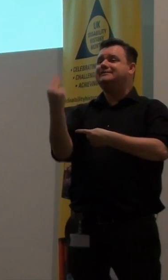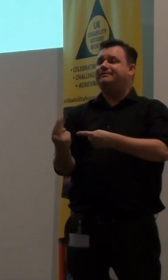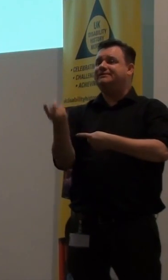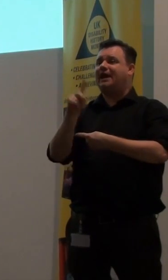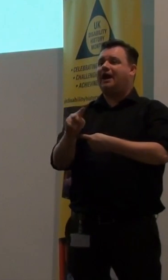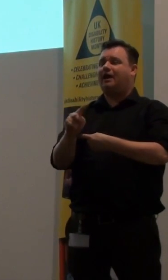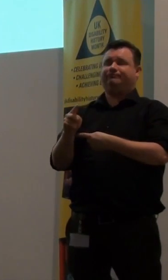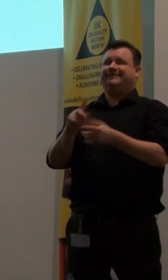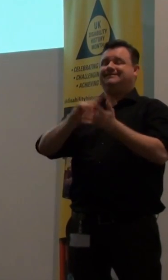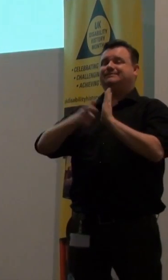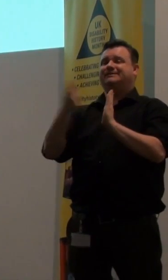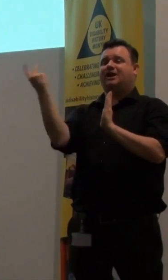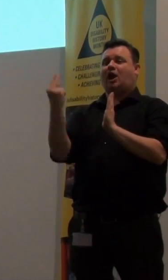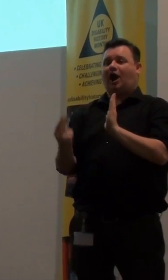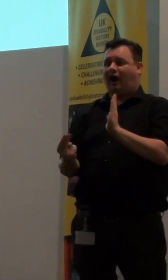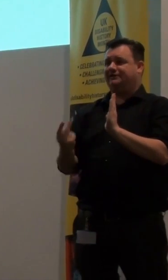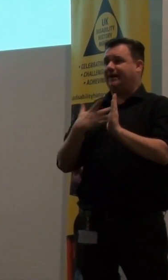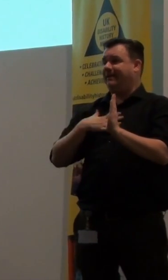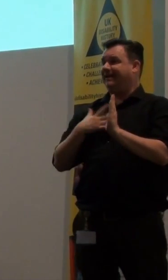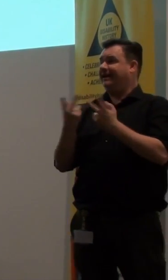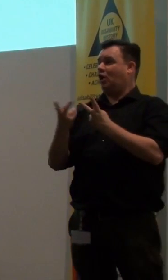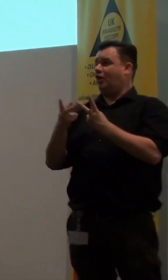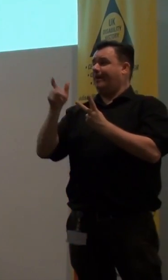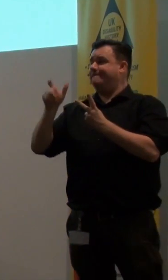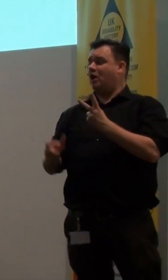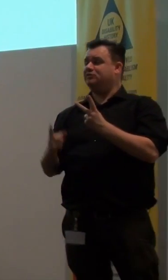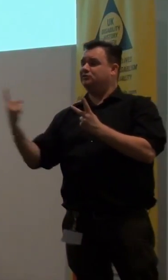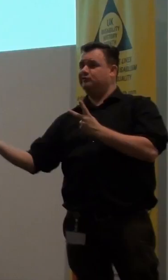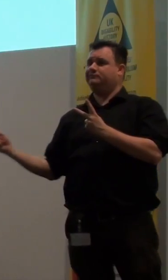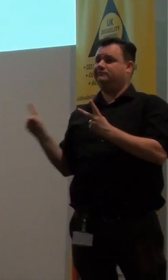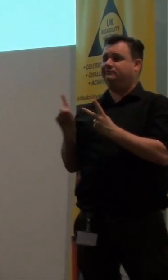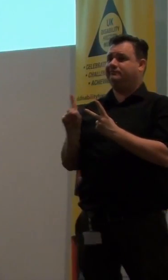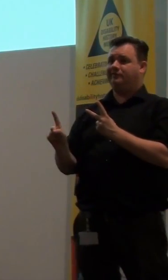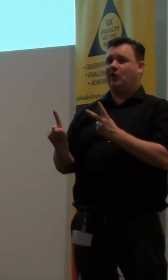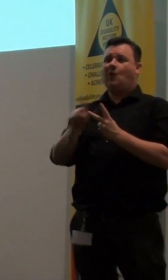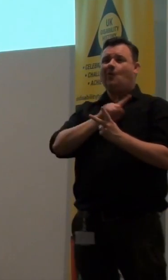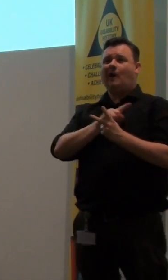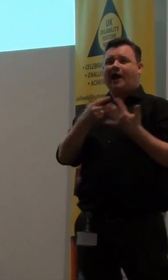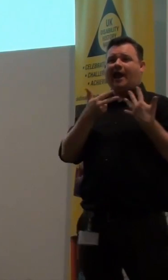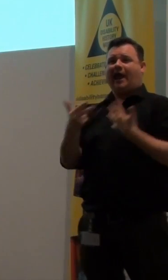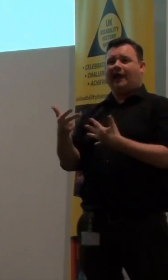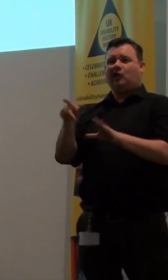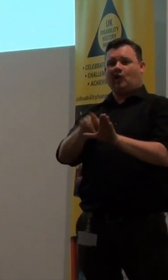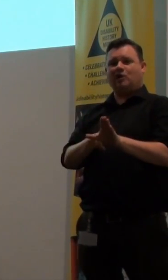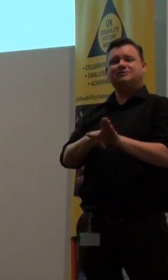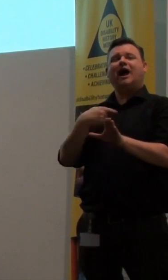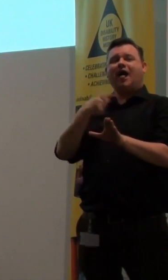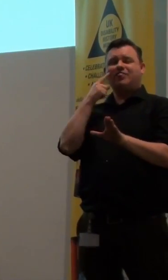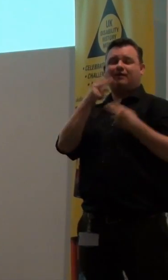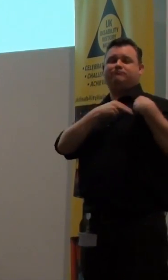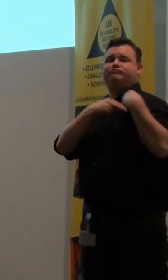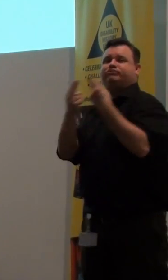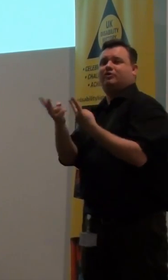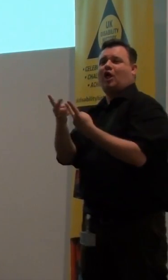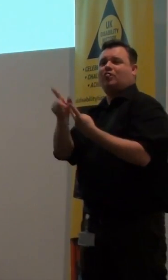After that, I don't know what will happen. I need someone else to maybe step up to the plate and do this. After eight years, I think someone else can maybe have a go at it.